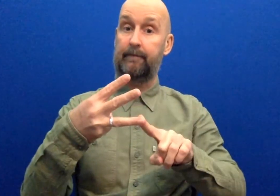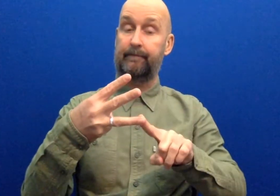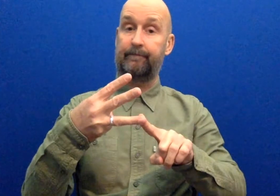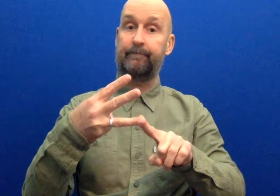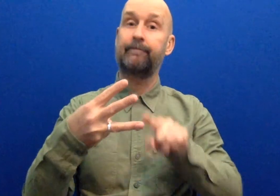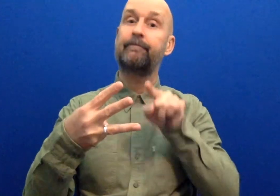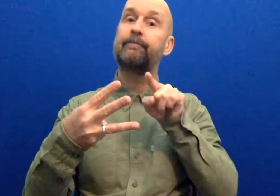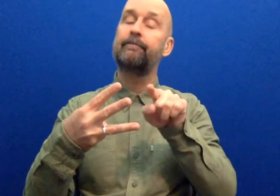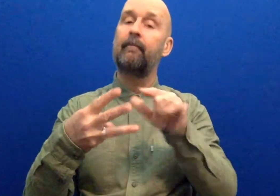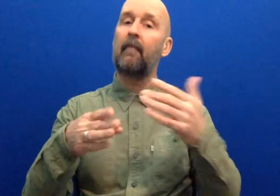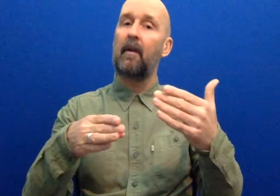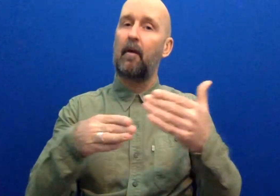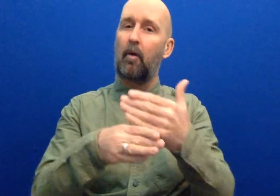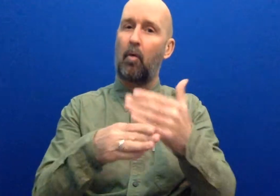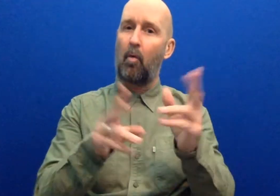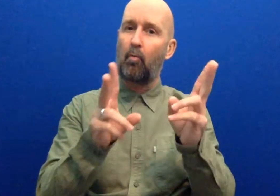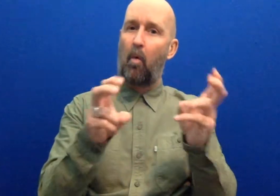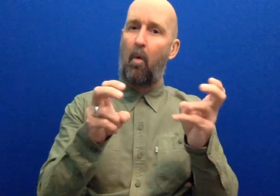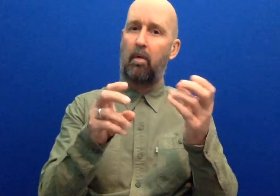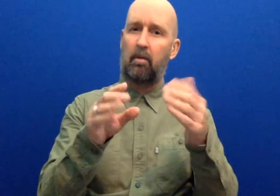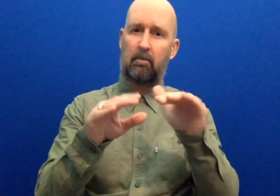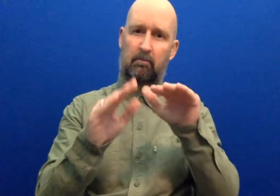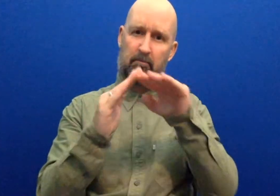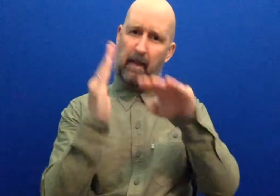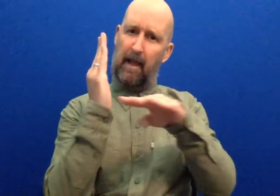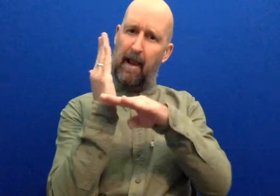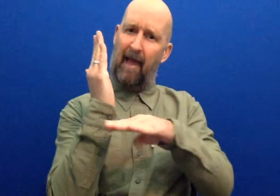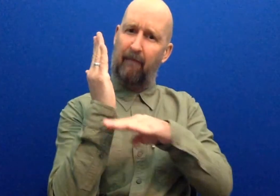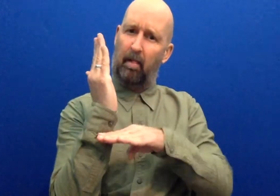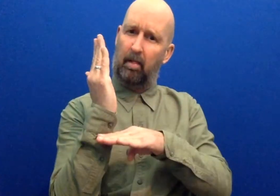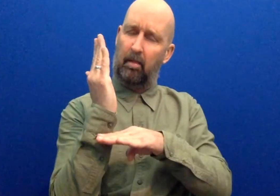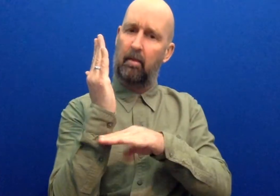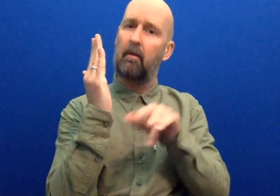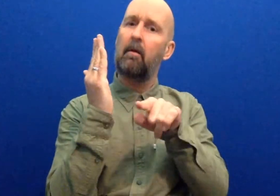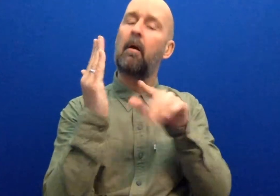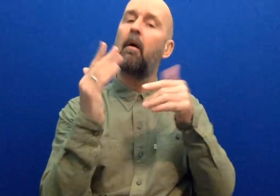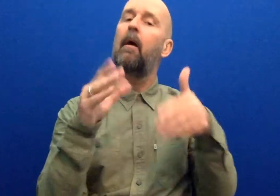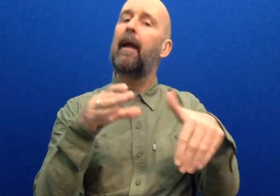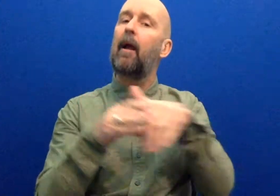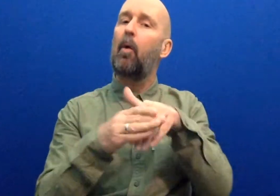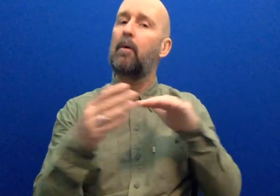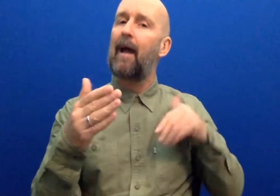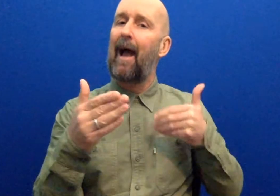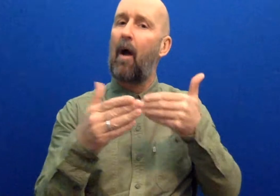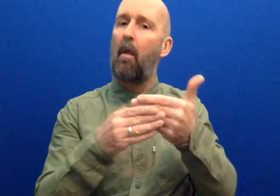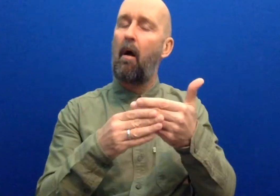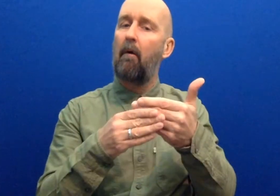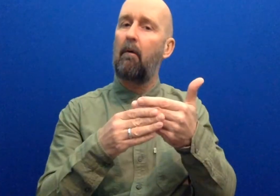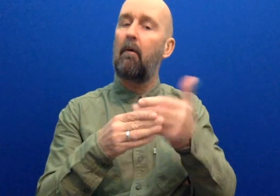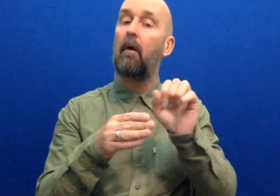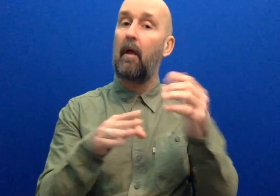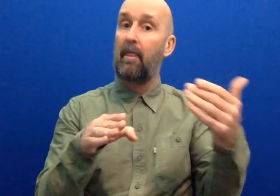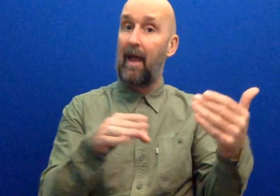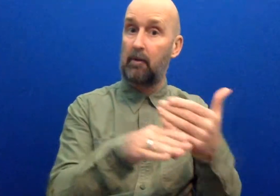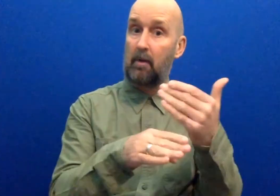current role and level. Including how long you have worked in that role or at that level.